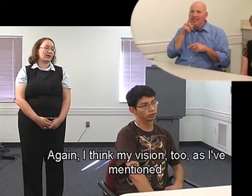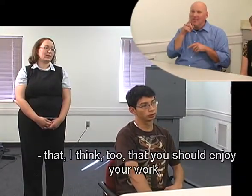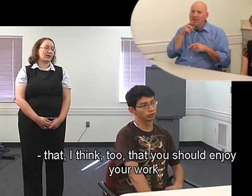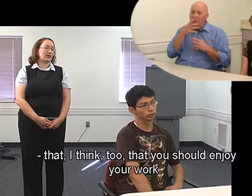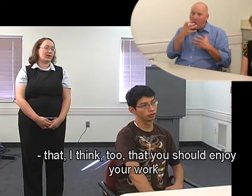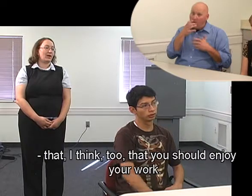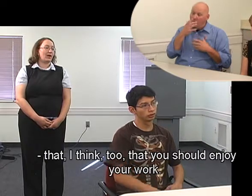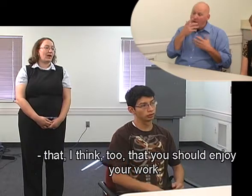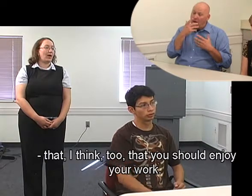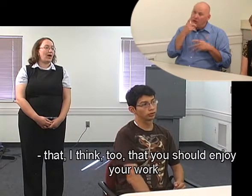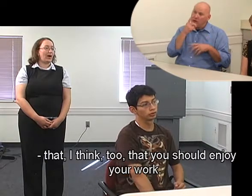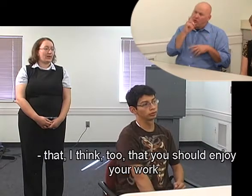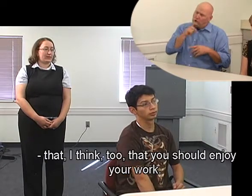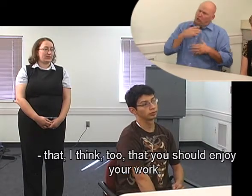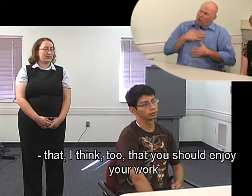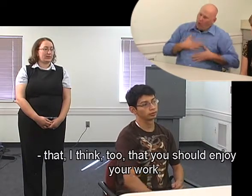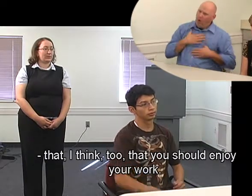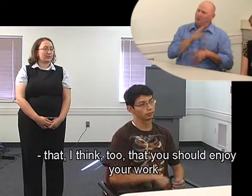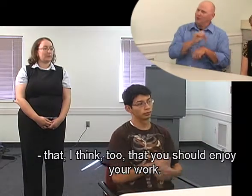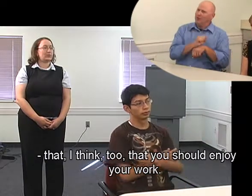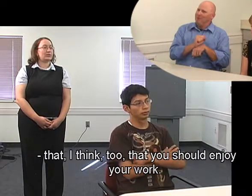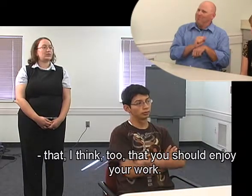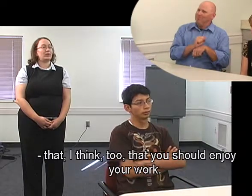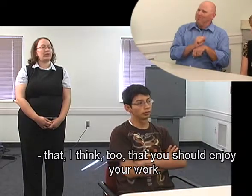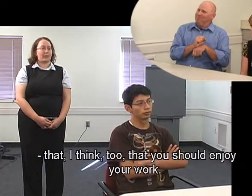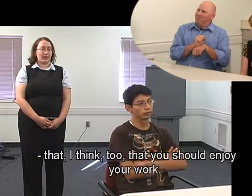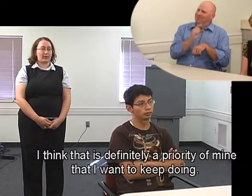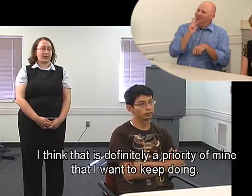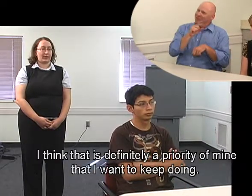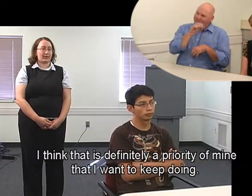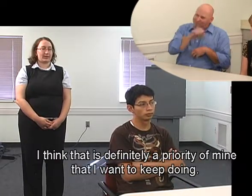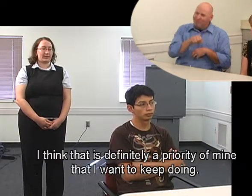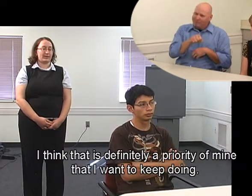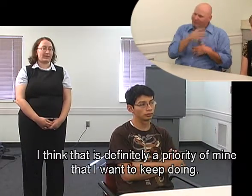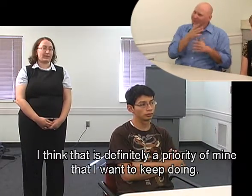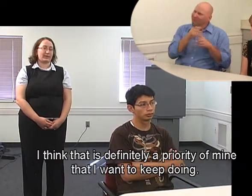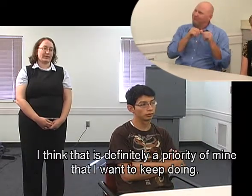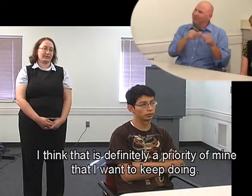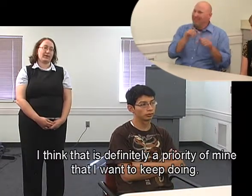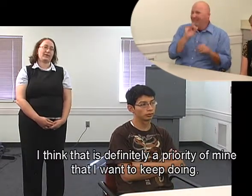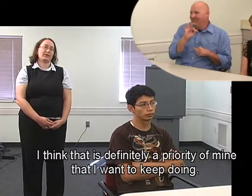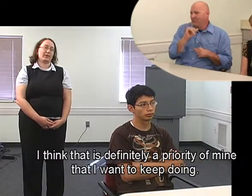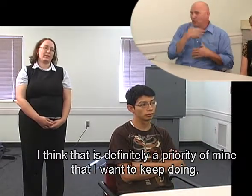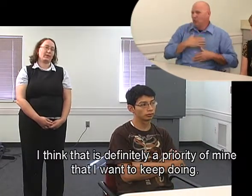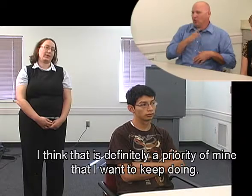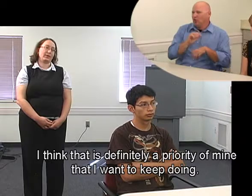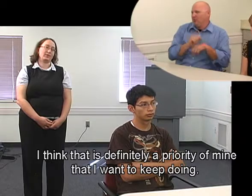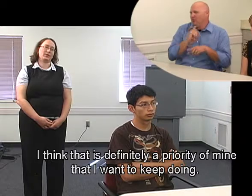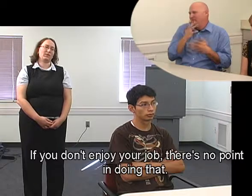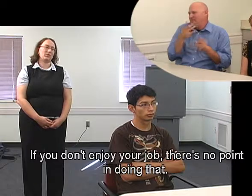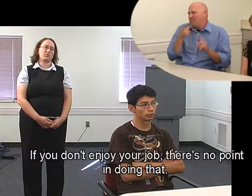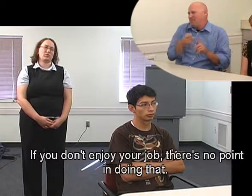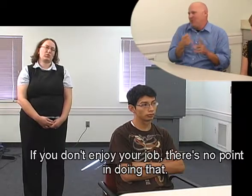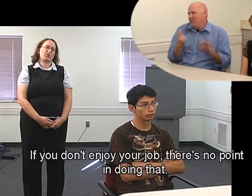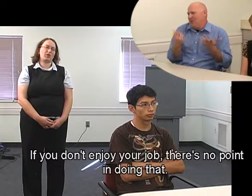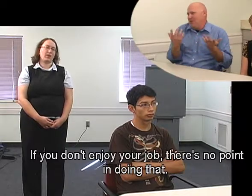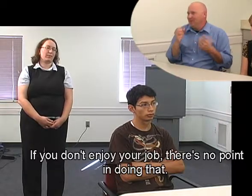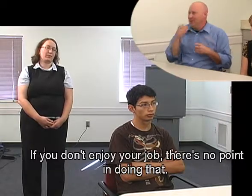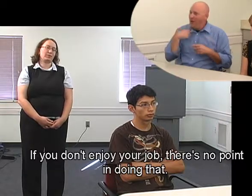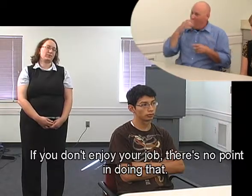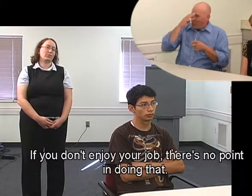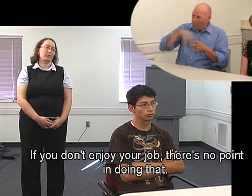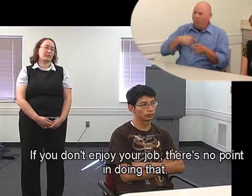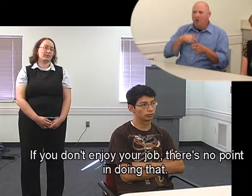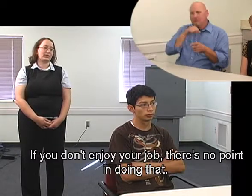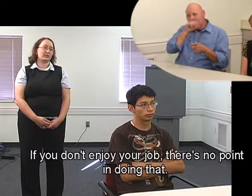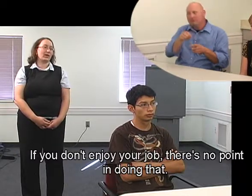I think too that you should enjoy your work I think that's definitely a priority of mine and that I want to keep doing if you don't enjoy your job